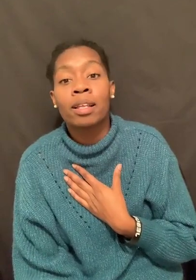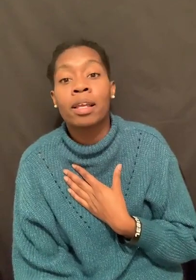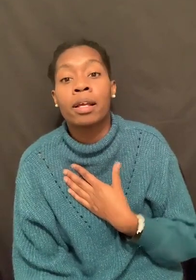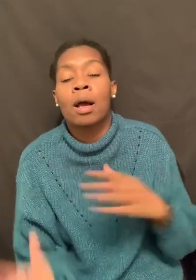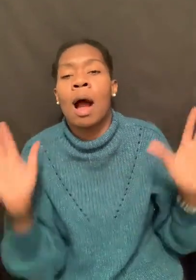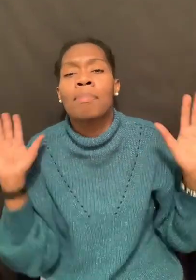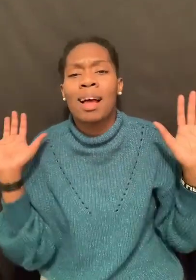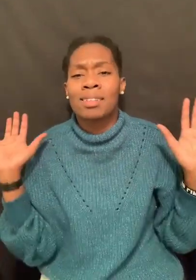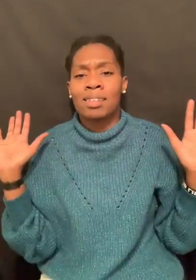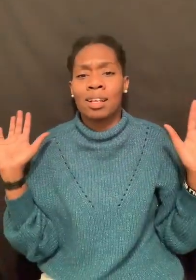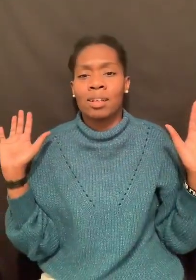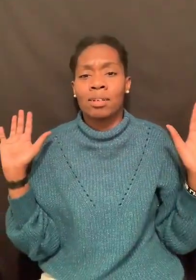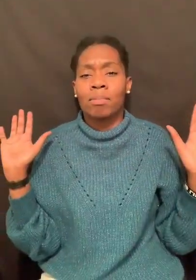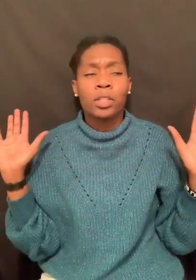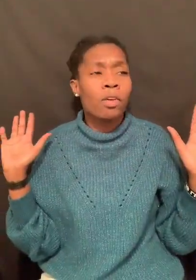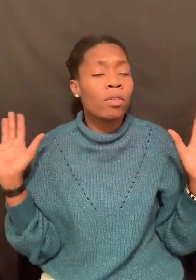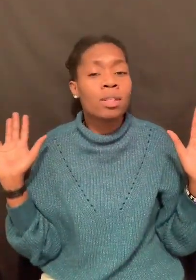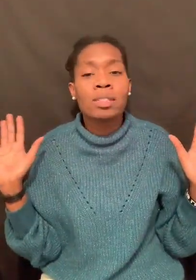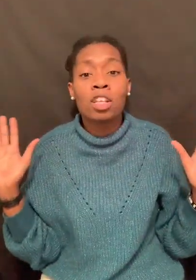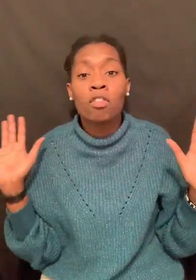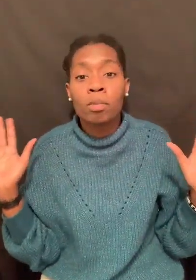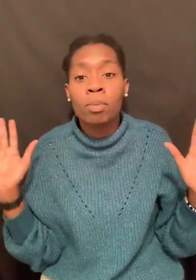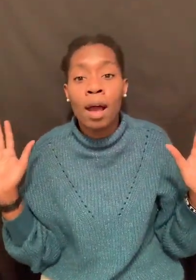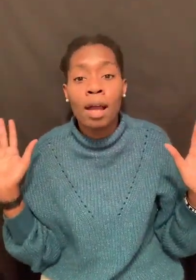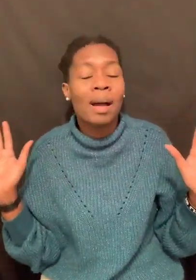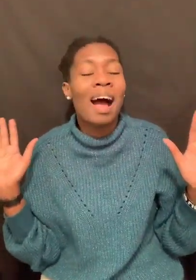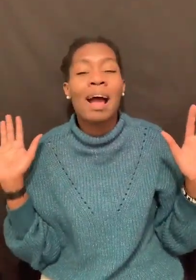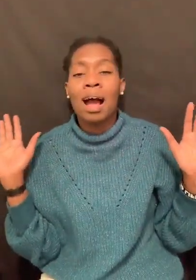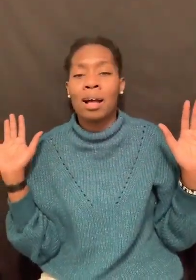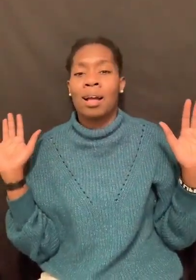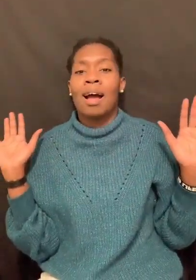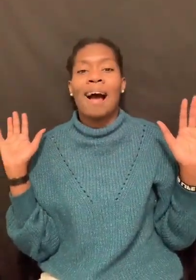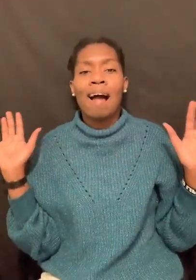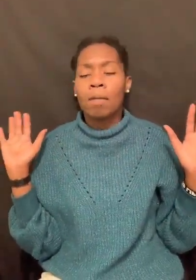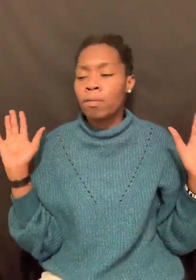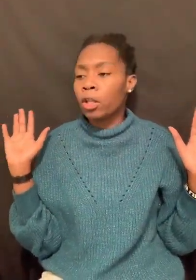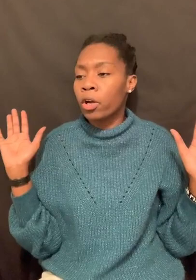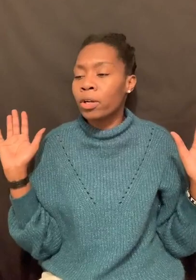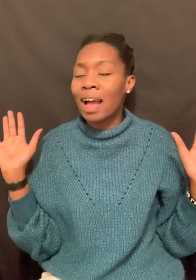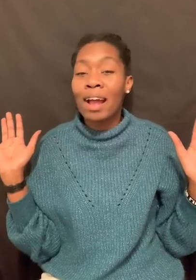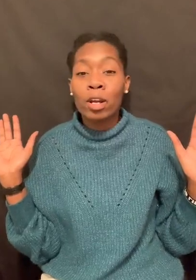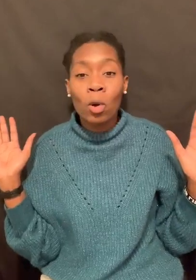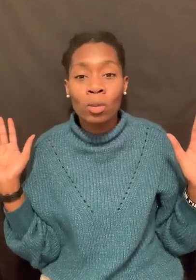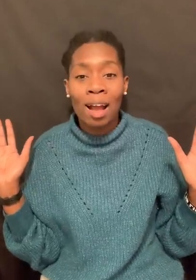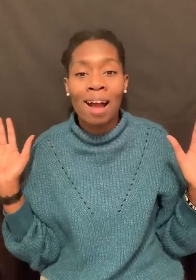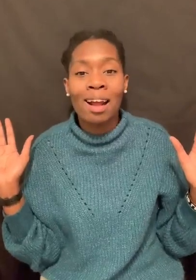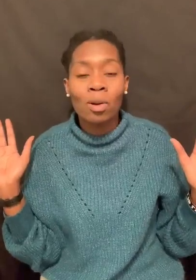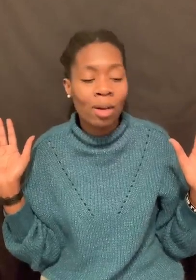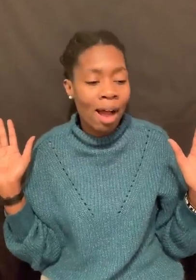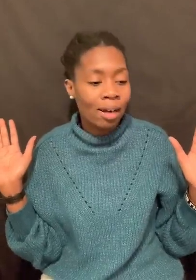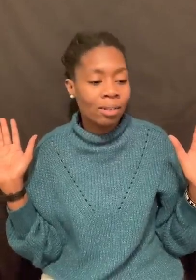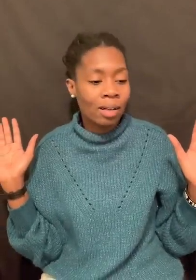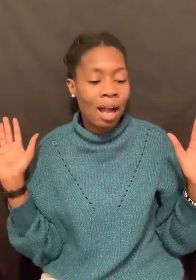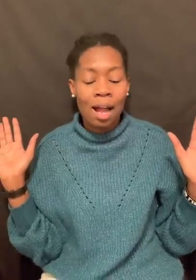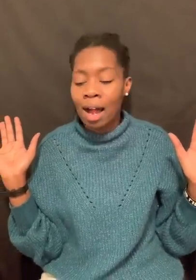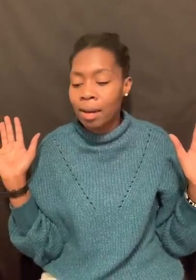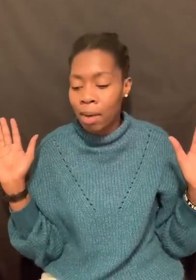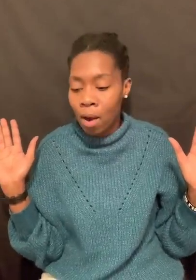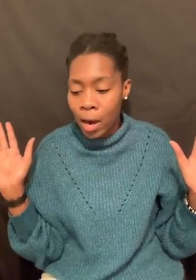they're not, they, I'm not sick. But you're full of sin, you're full of pride. But I am of the learn. I know God. I know God. I got God in my